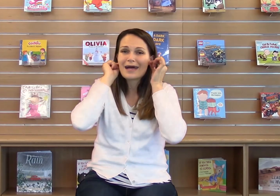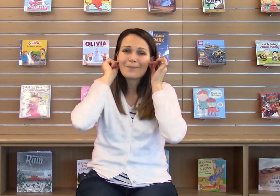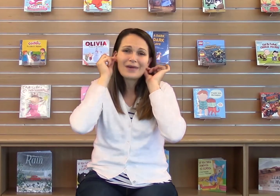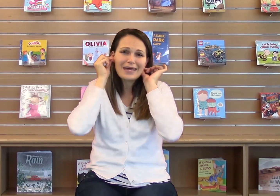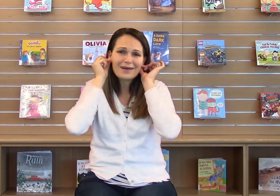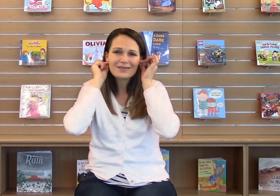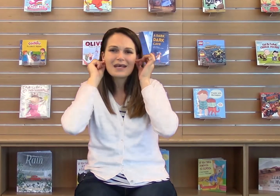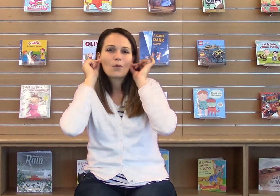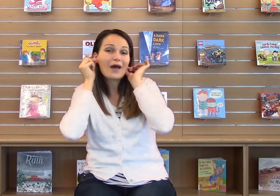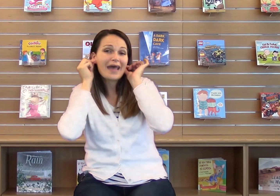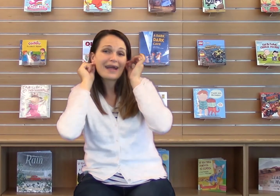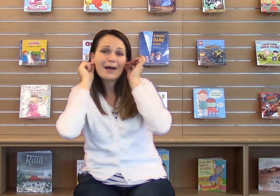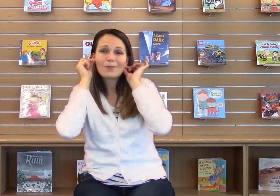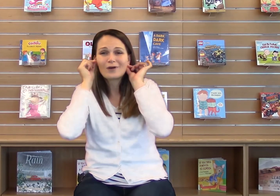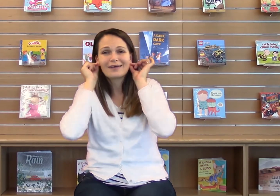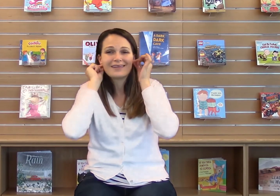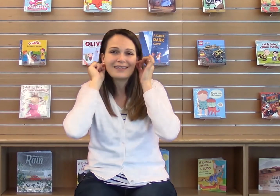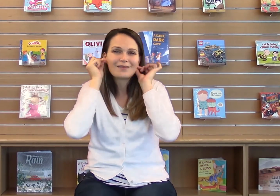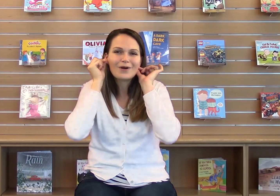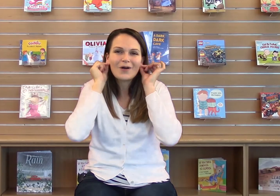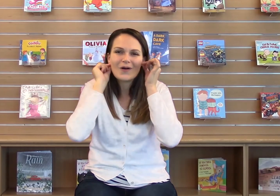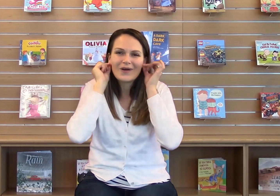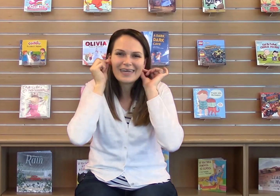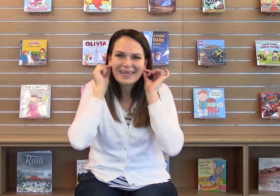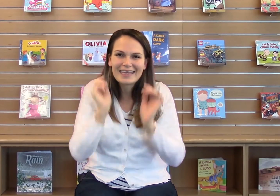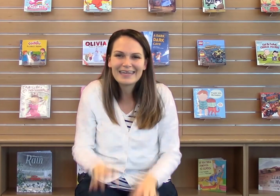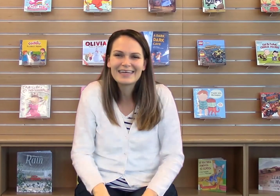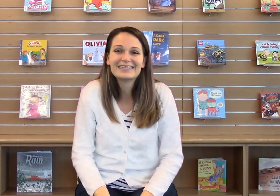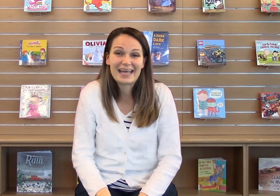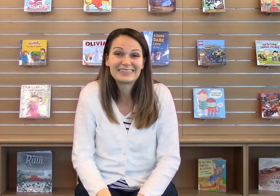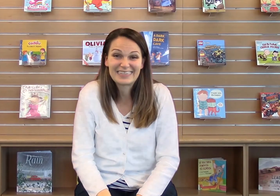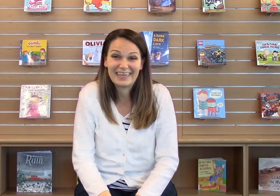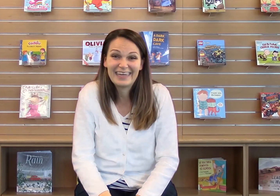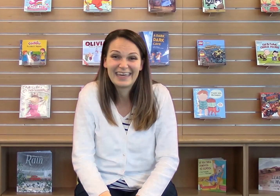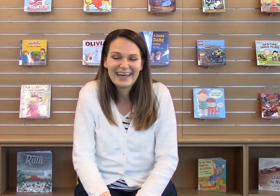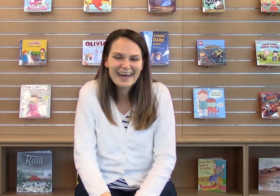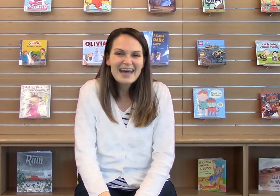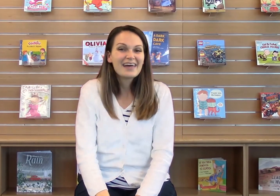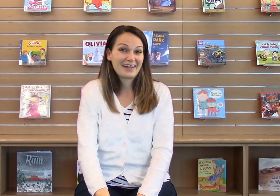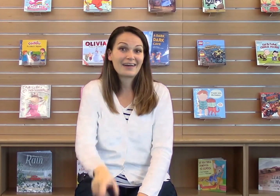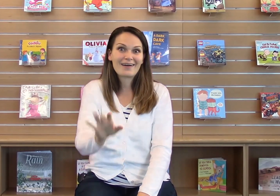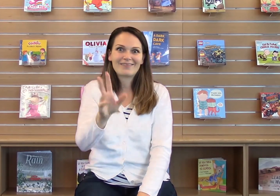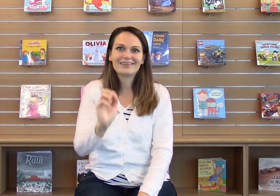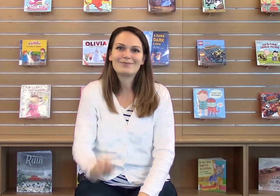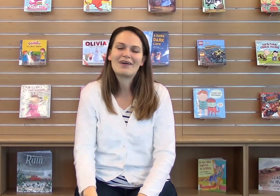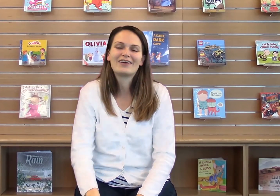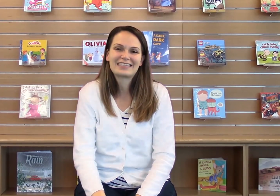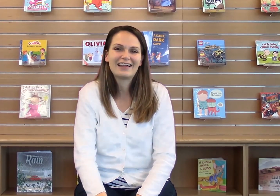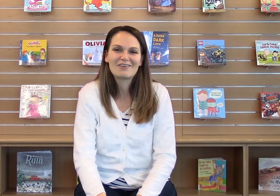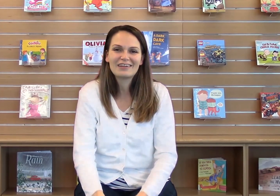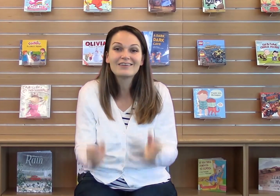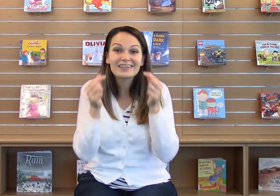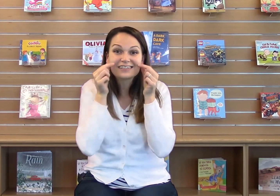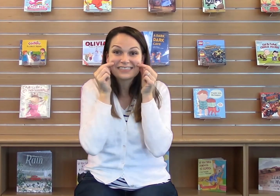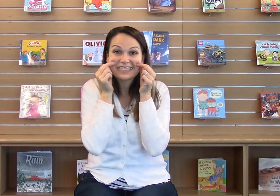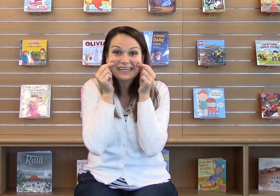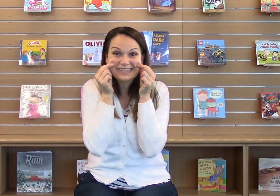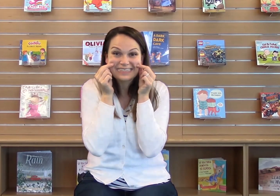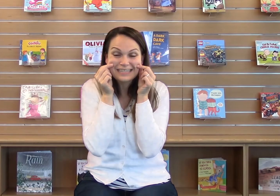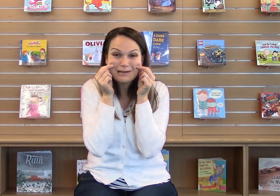up ears, wake up and wiggle in the morning. Is that silly? I've got to grab those babies all over. you can do cheeks too.